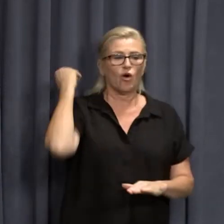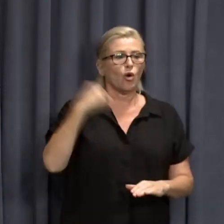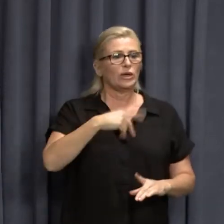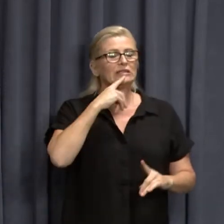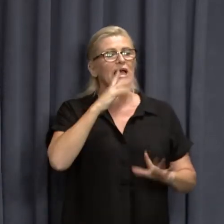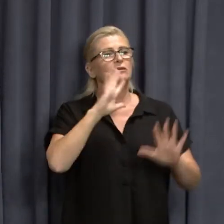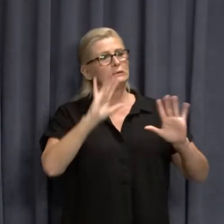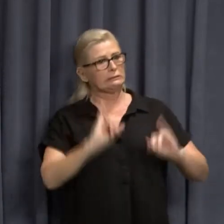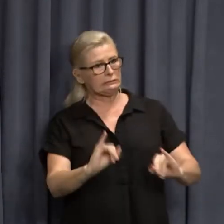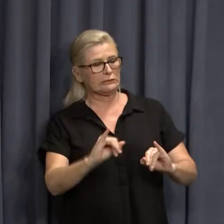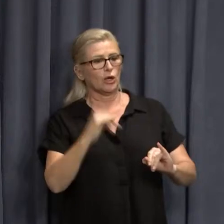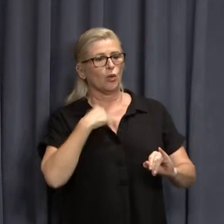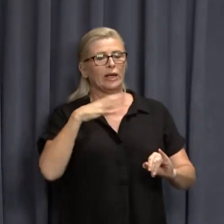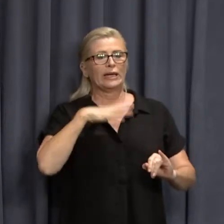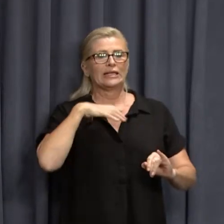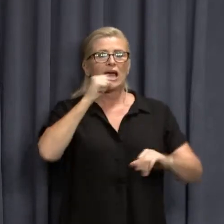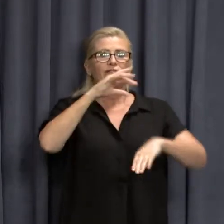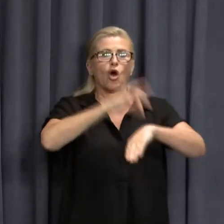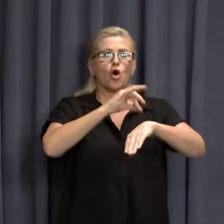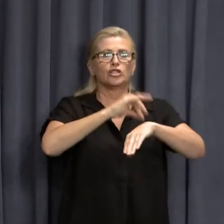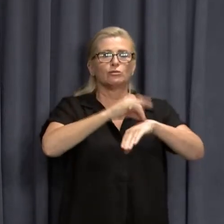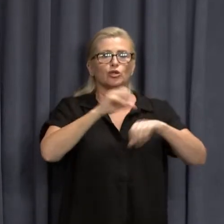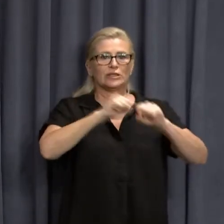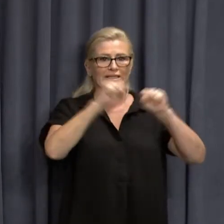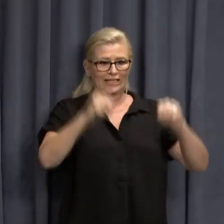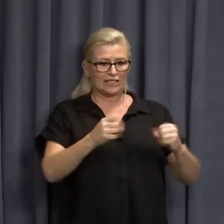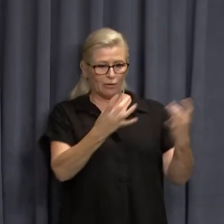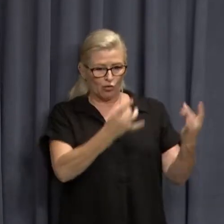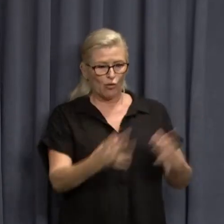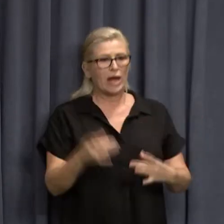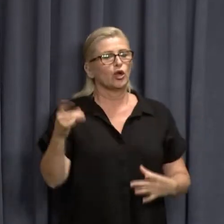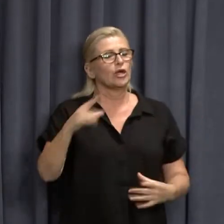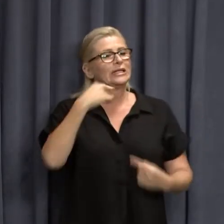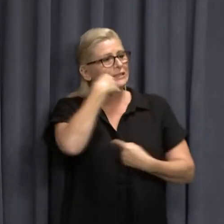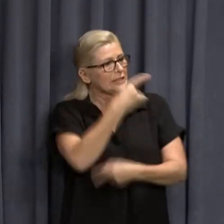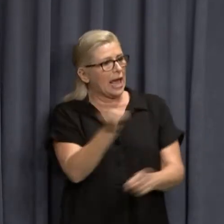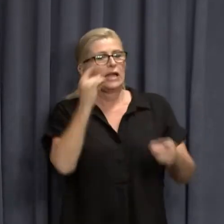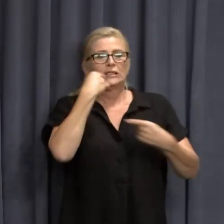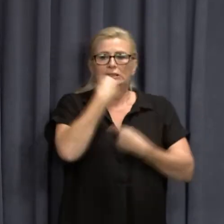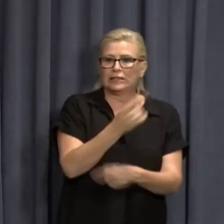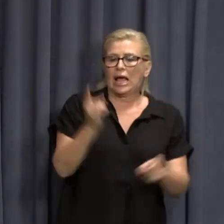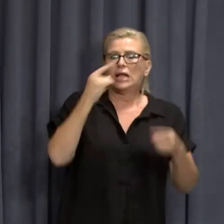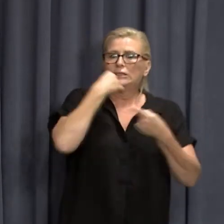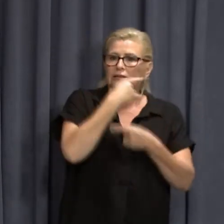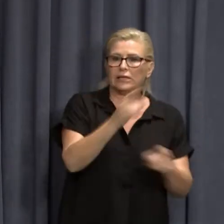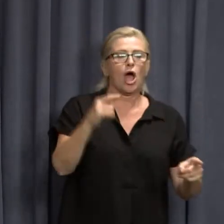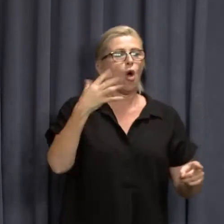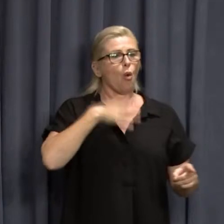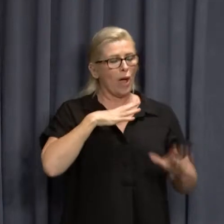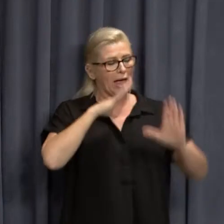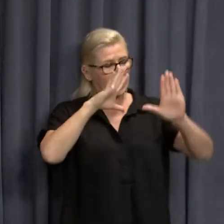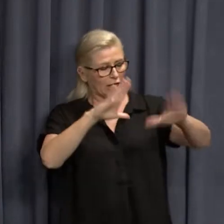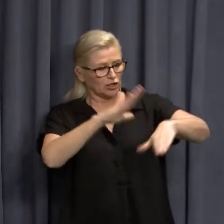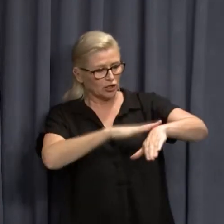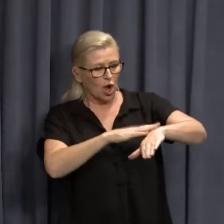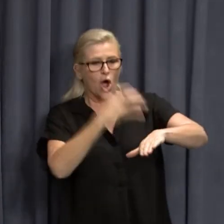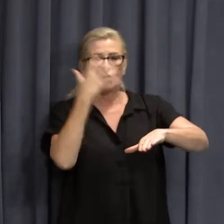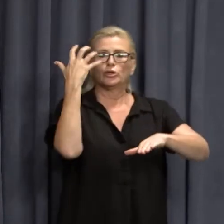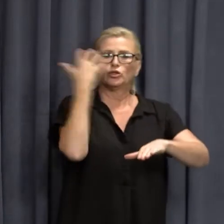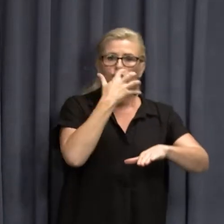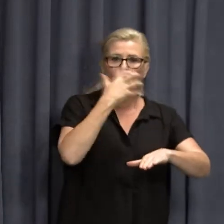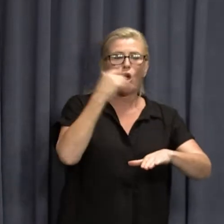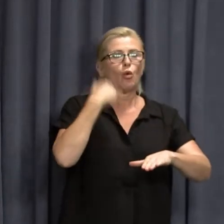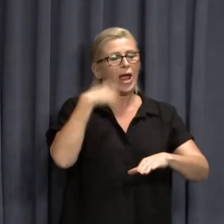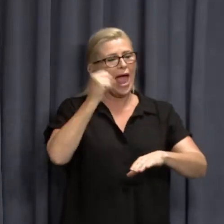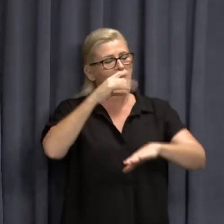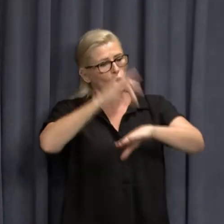and we had to have our hospital system ready. And you kept repeating that mantra to the public. This is about getting us some time. Sorry about this. This won't